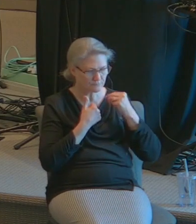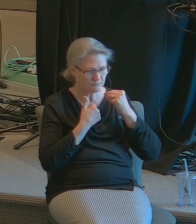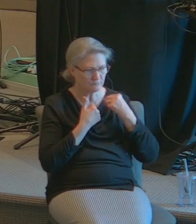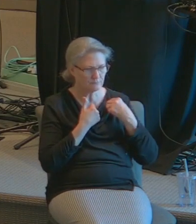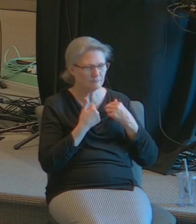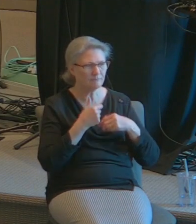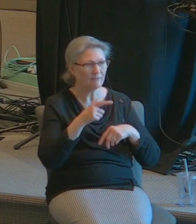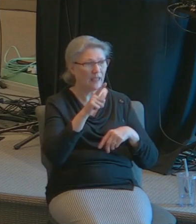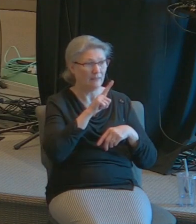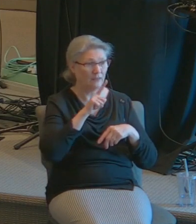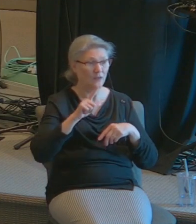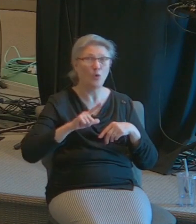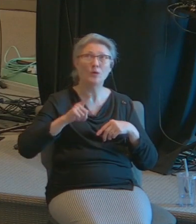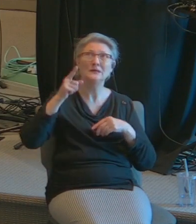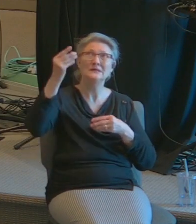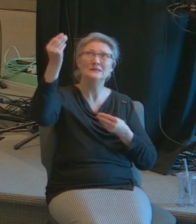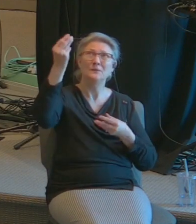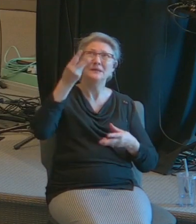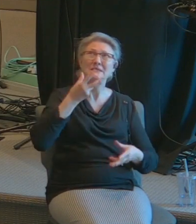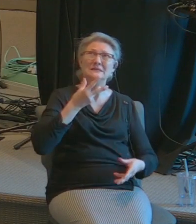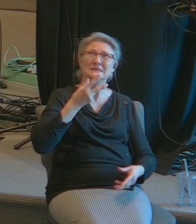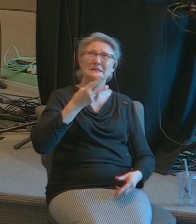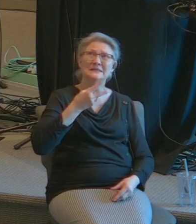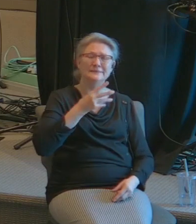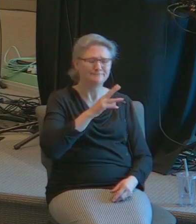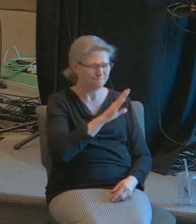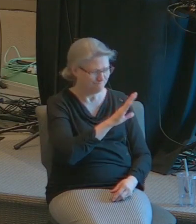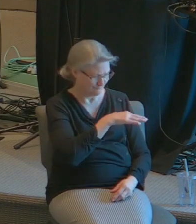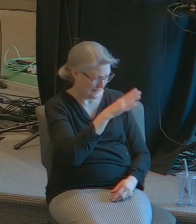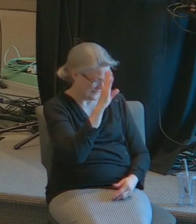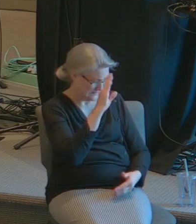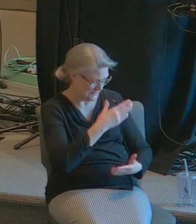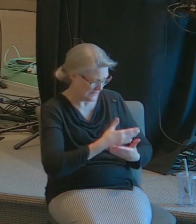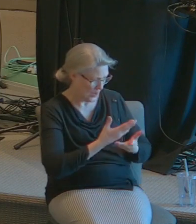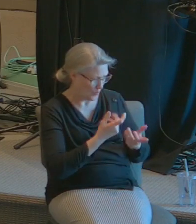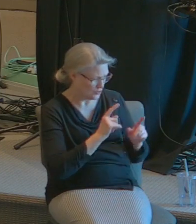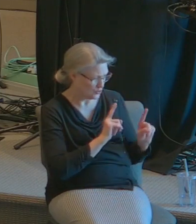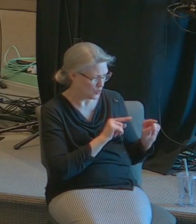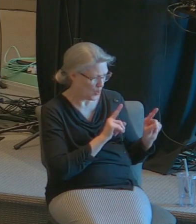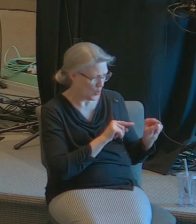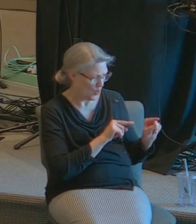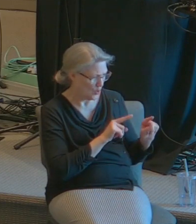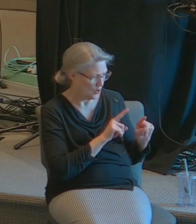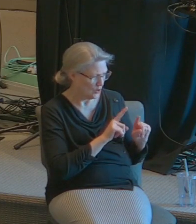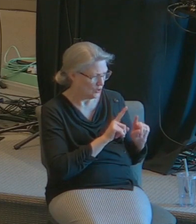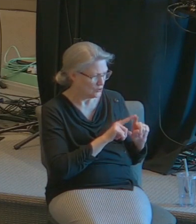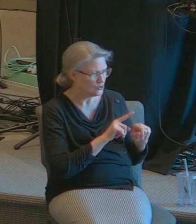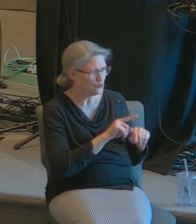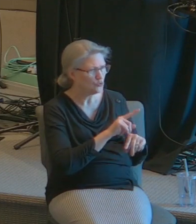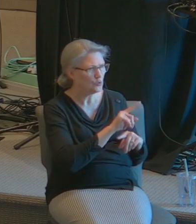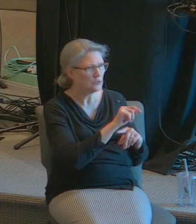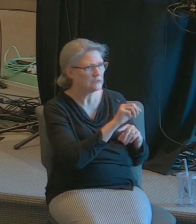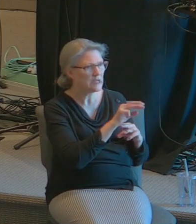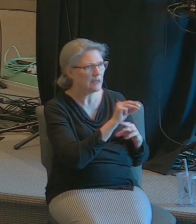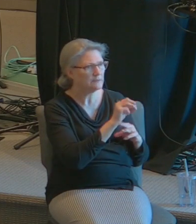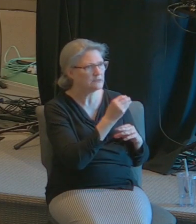and the Lord spoke to me and said son I want you to go down to Tom's supermarket